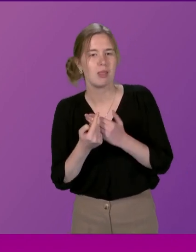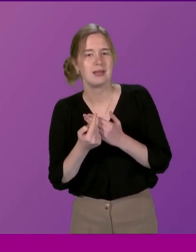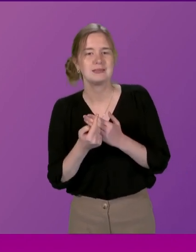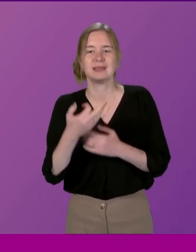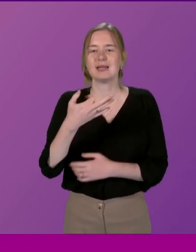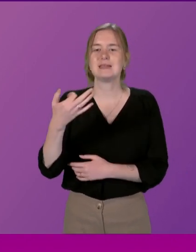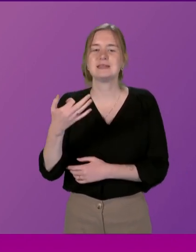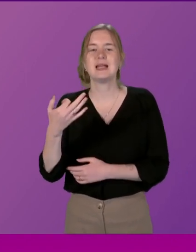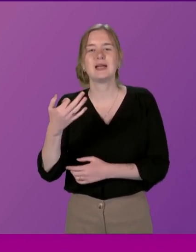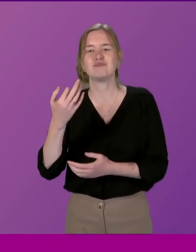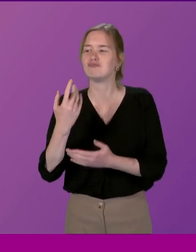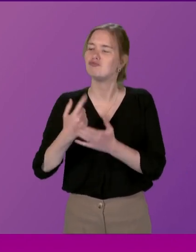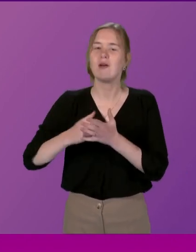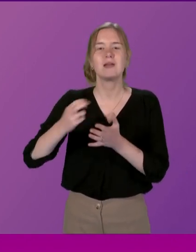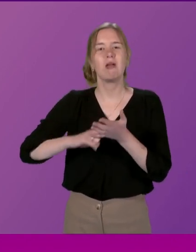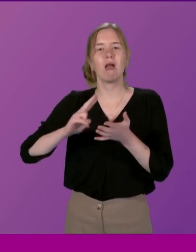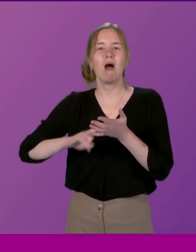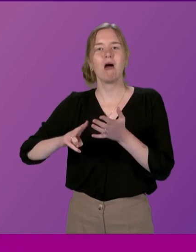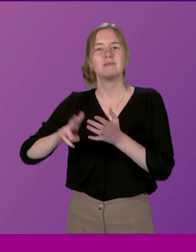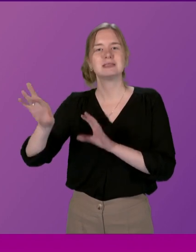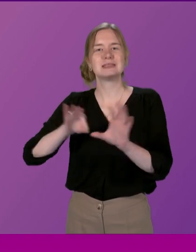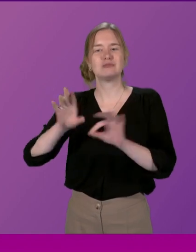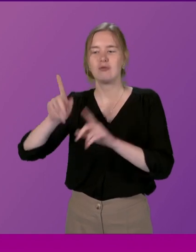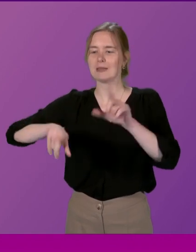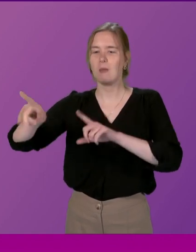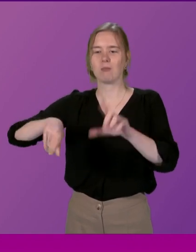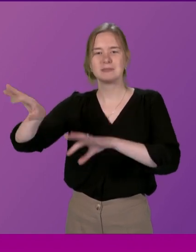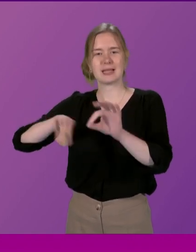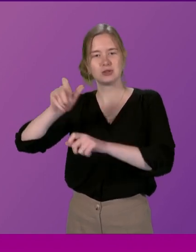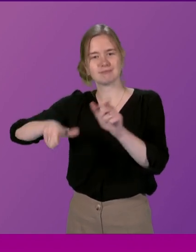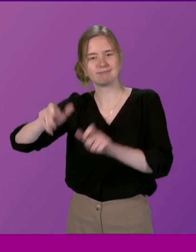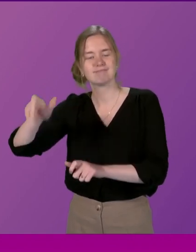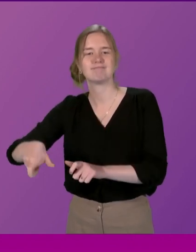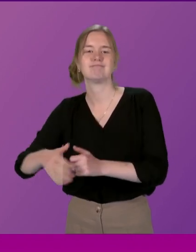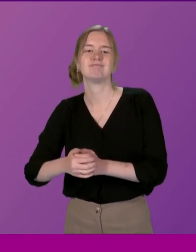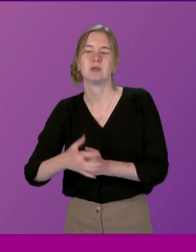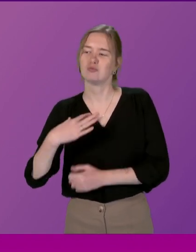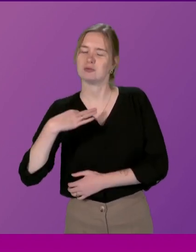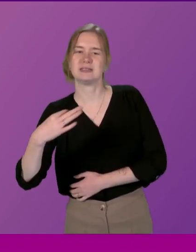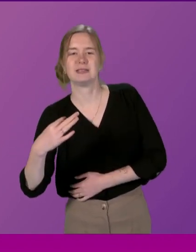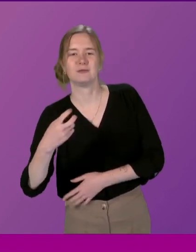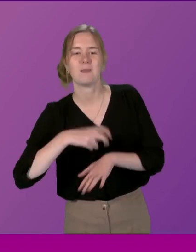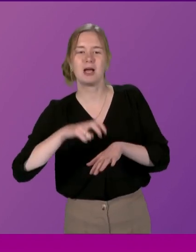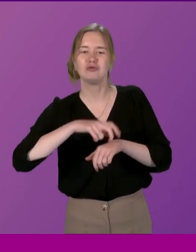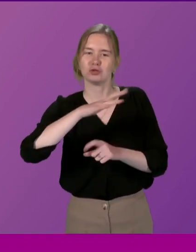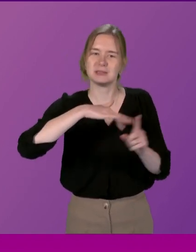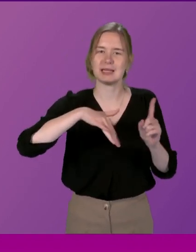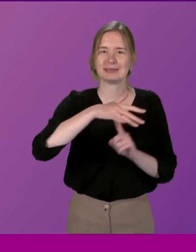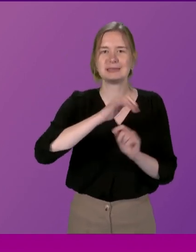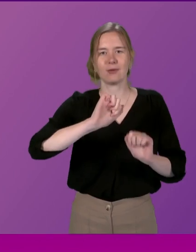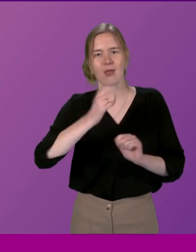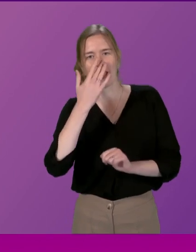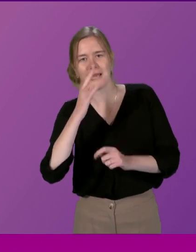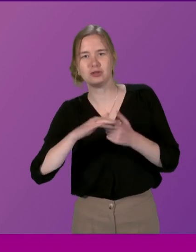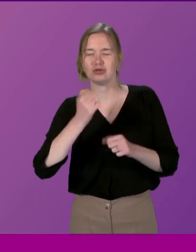of 99 ordinary citizens Randomly selected so they could be broadly electorally represented of Irish society In terms of